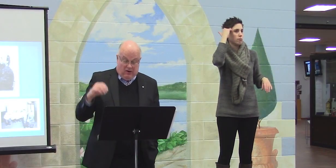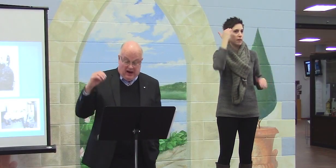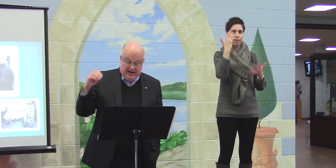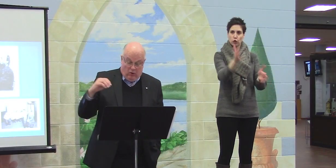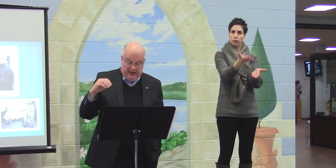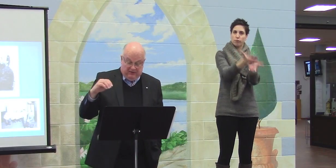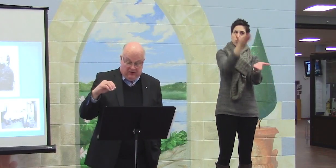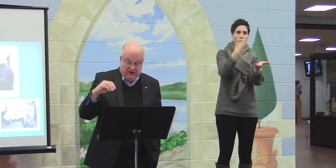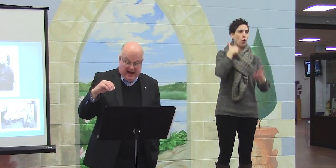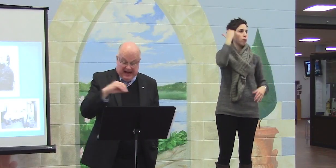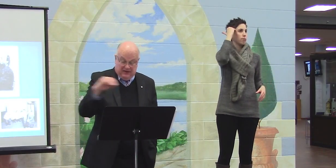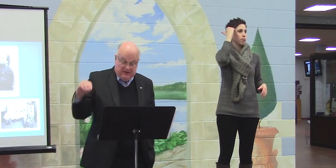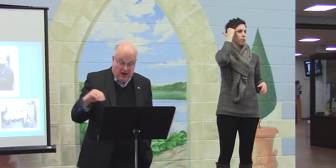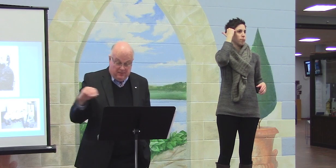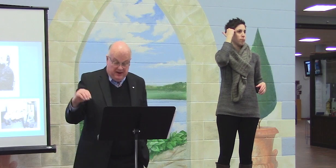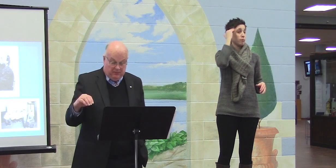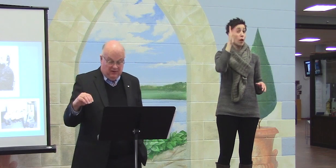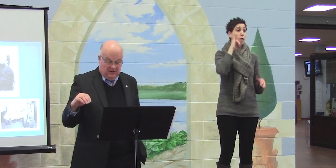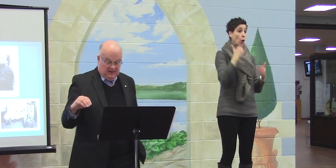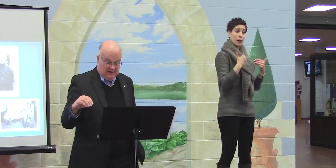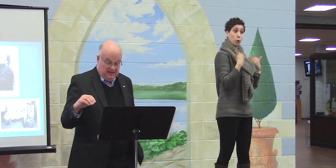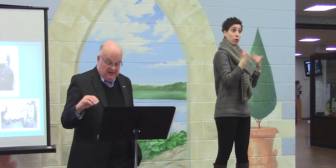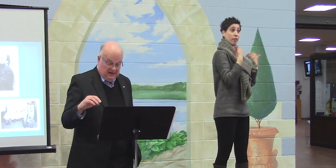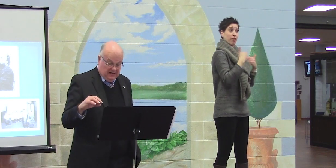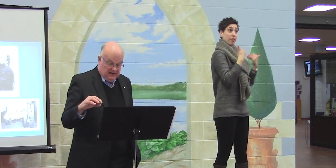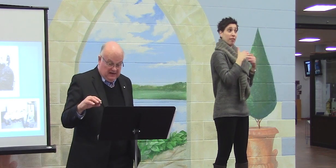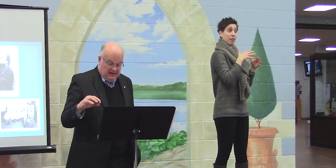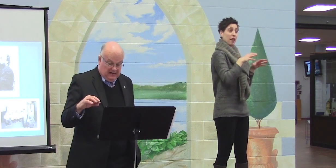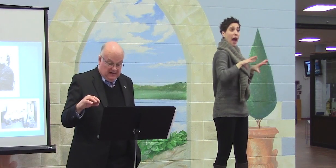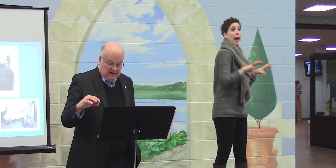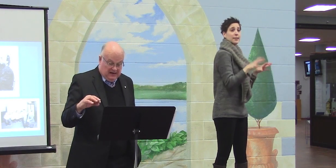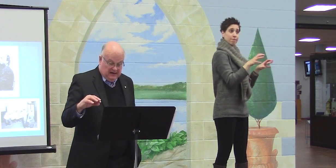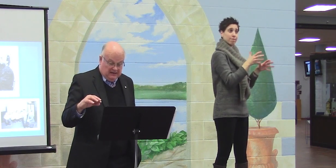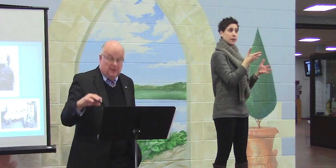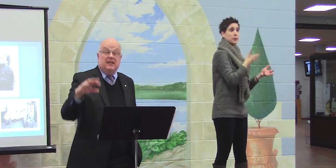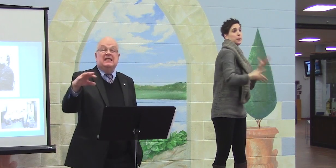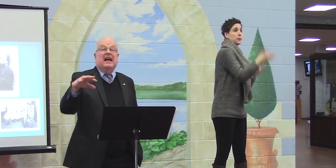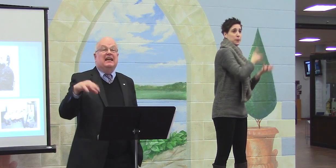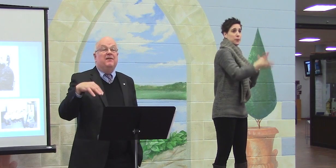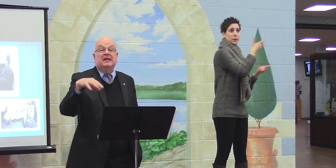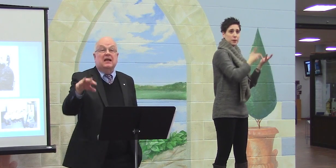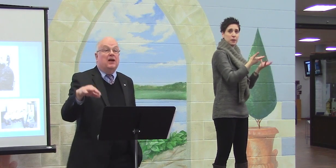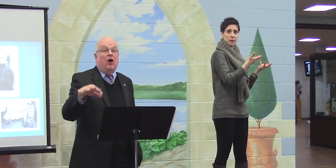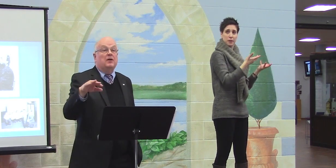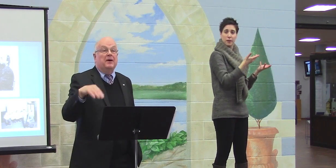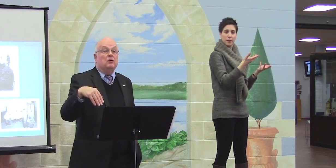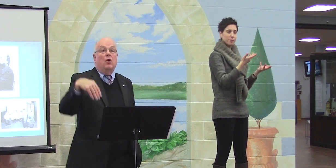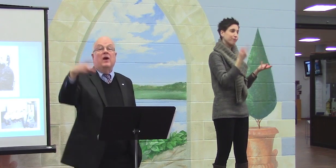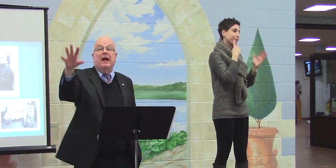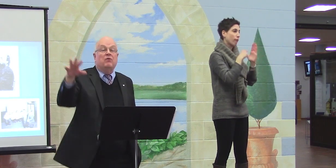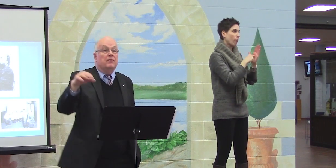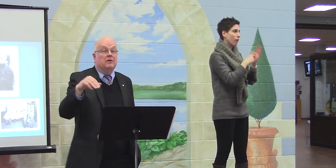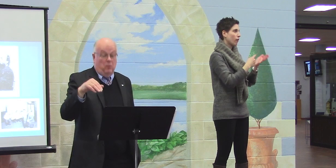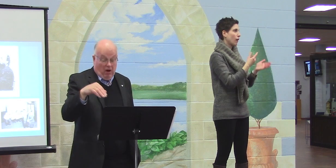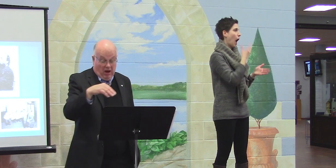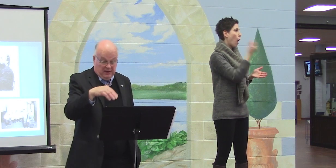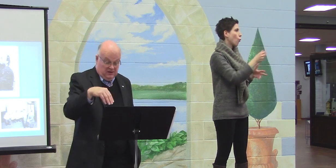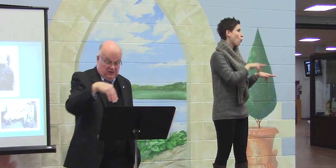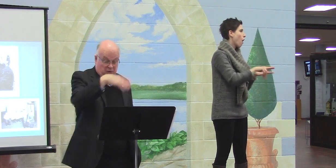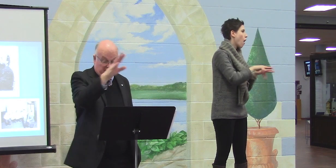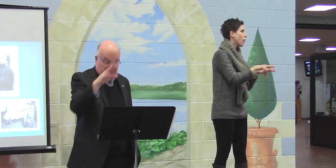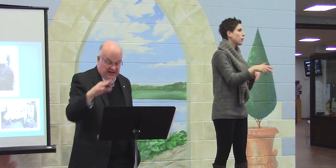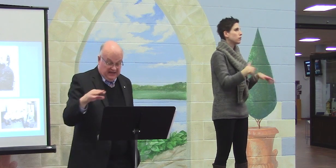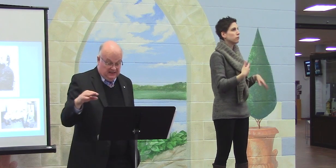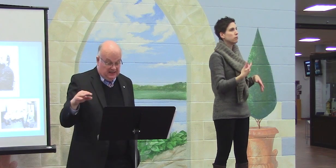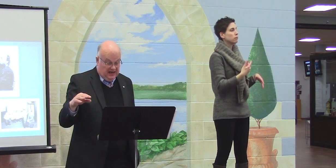Now I know that for active young people, some of these activities I talked about, going out for a walk,